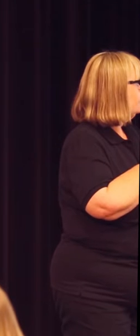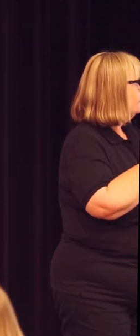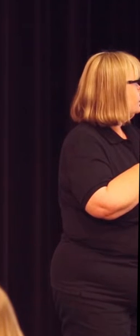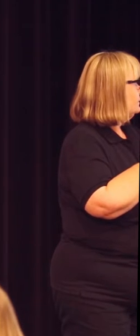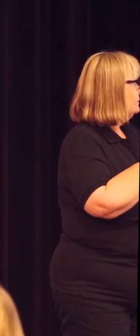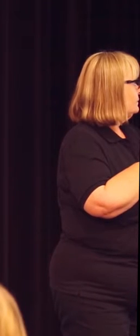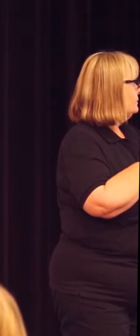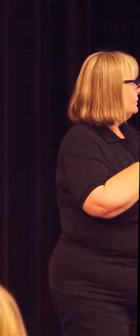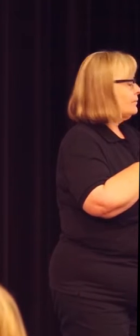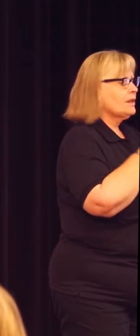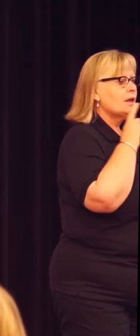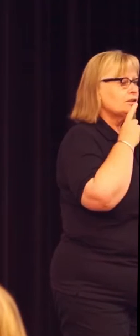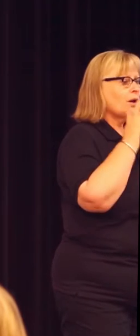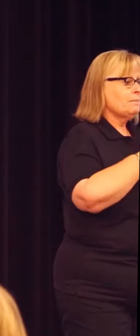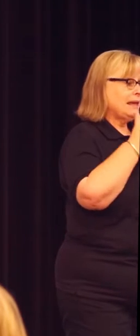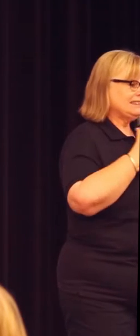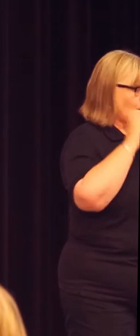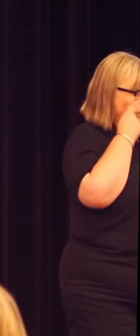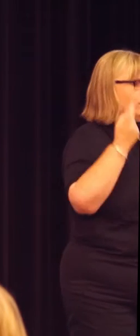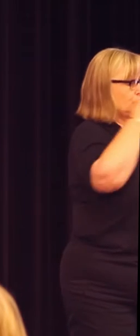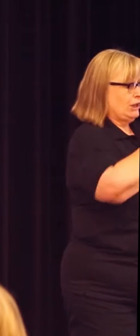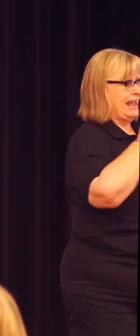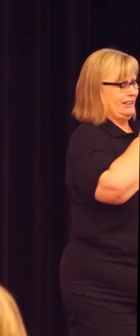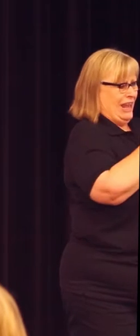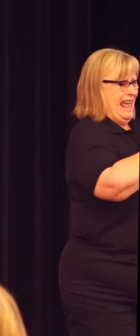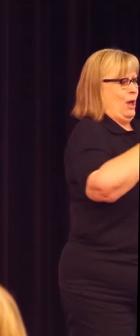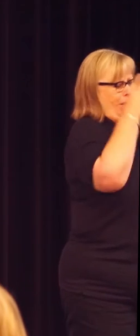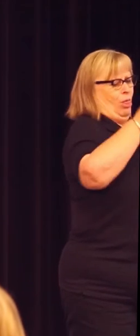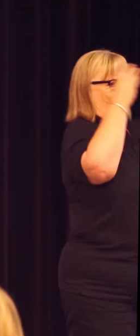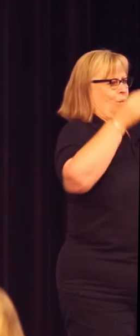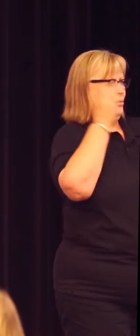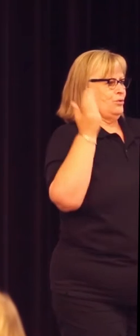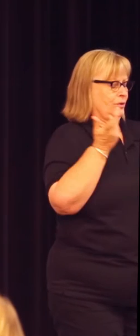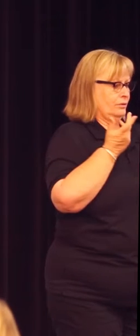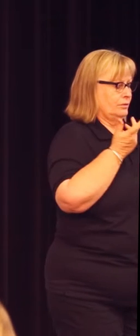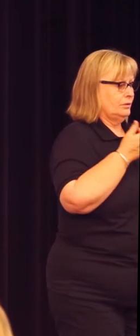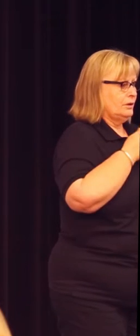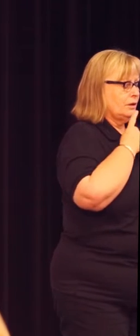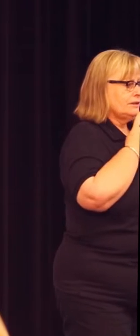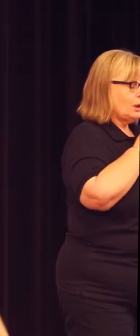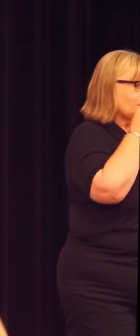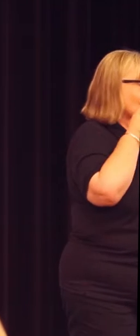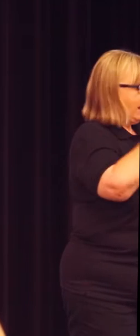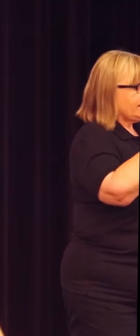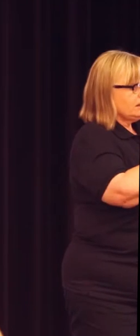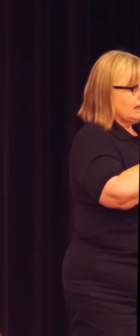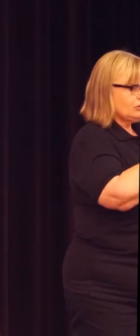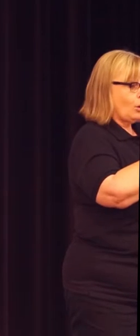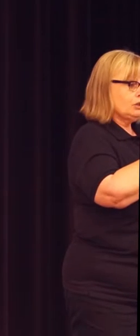These all point to changes in learning. And we could let the technology drive the story.